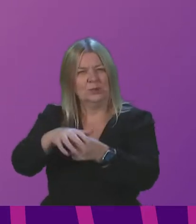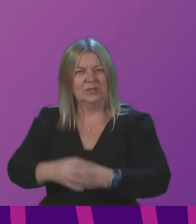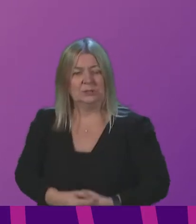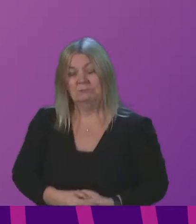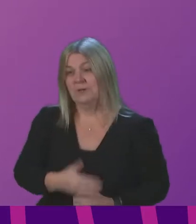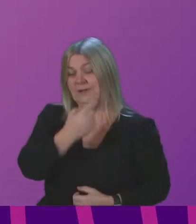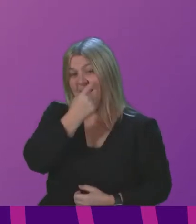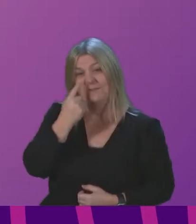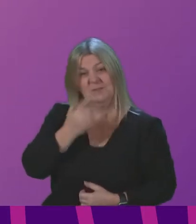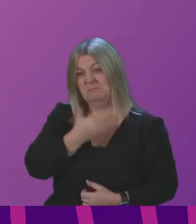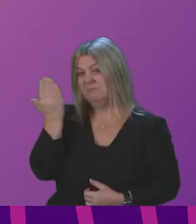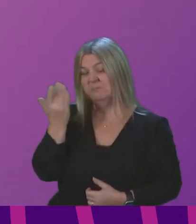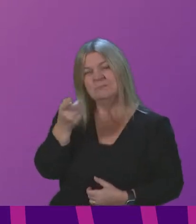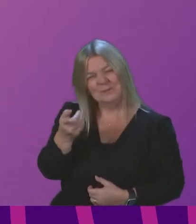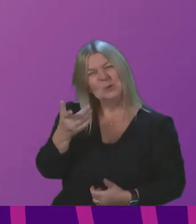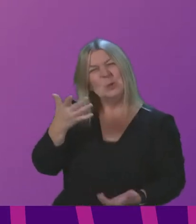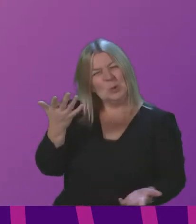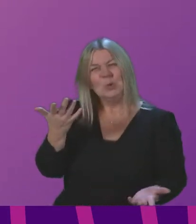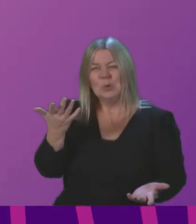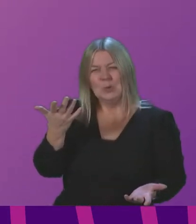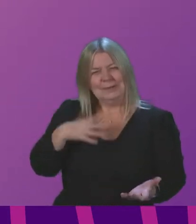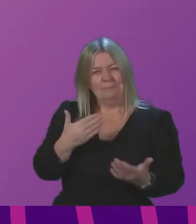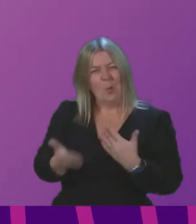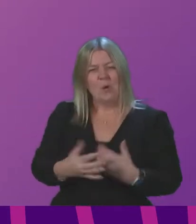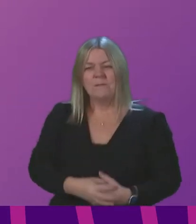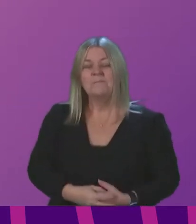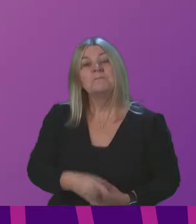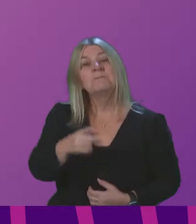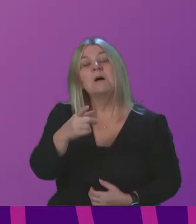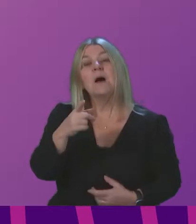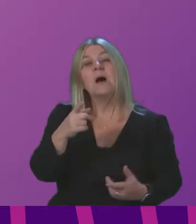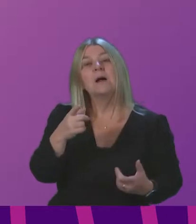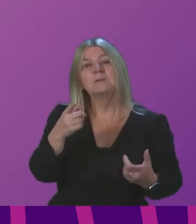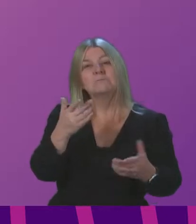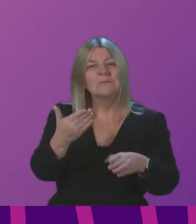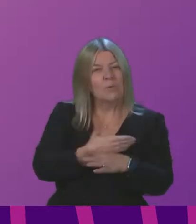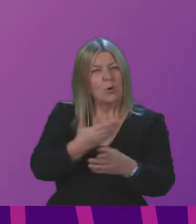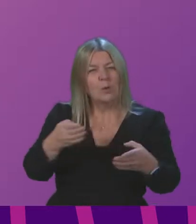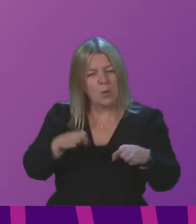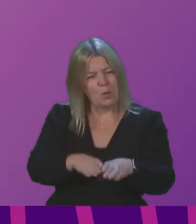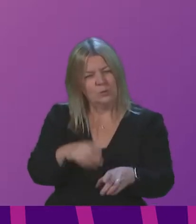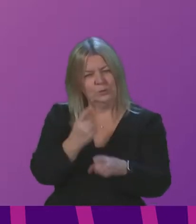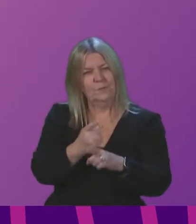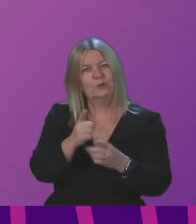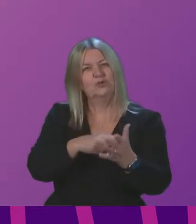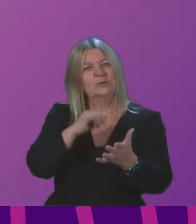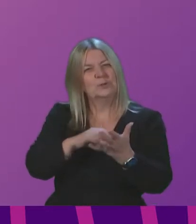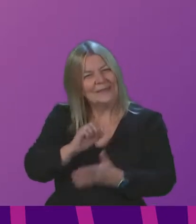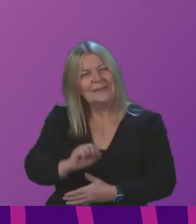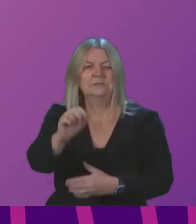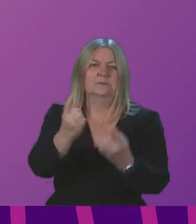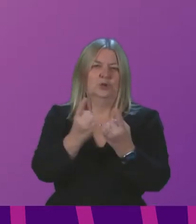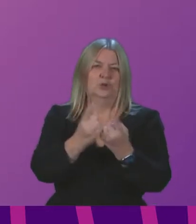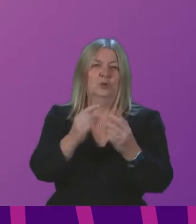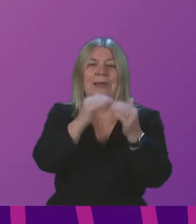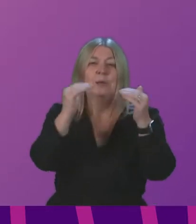I close by talking about I think Mr Swinney focus on the issue of inequality and saying that that is to be at the